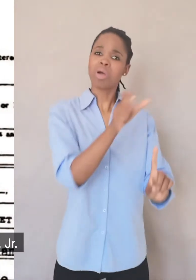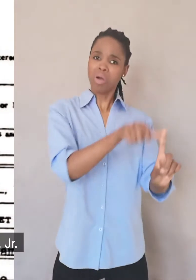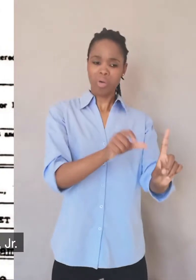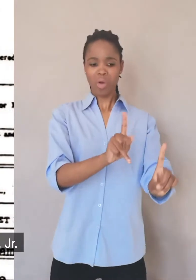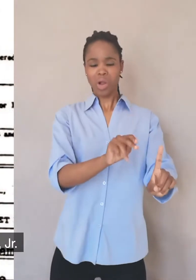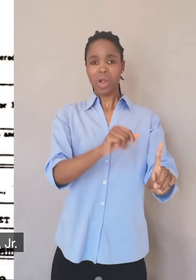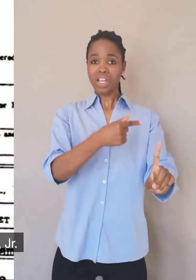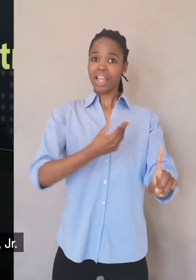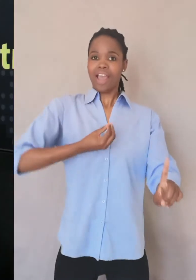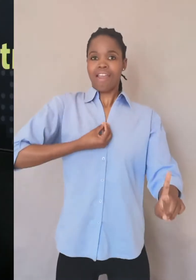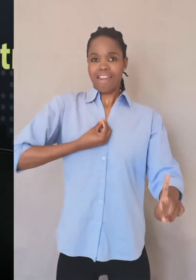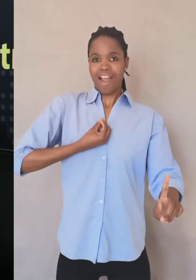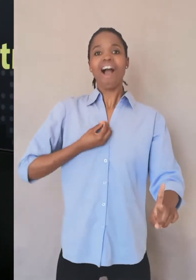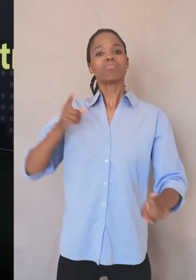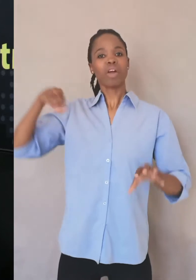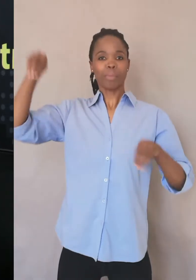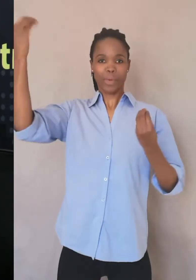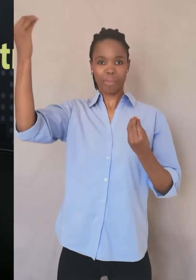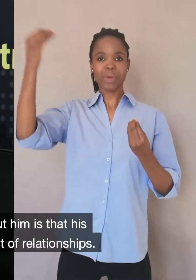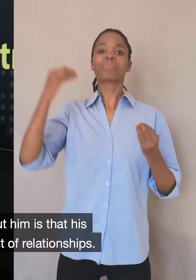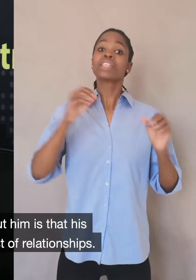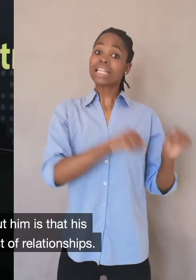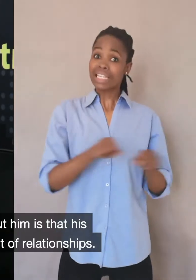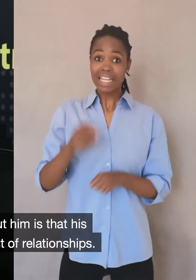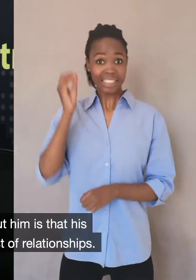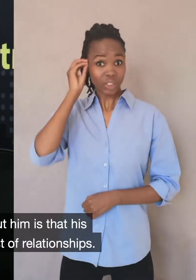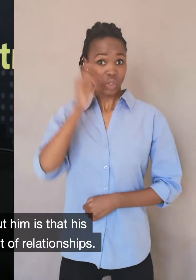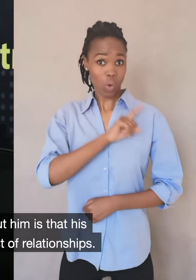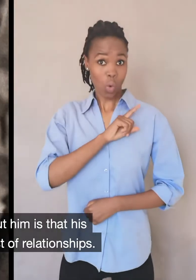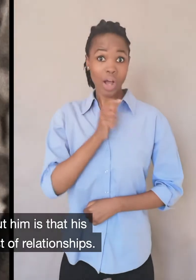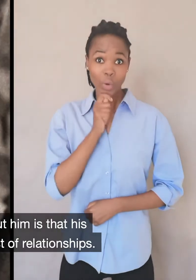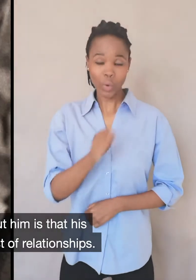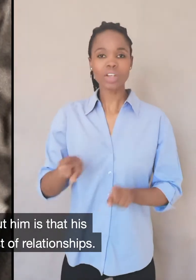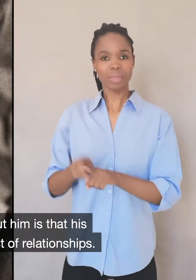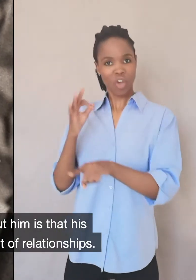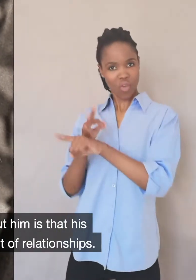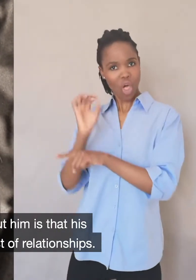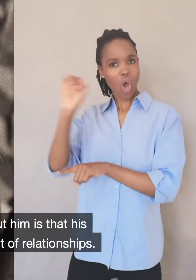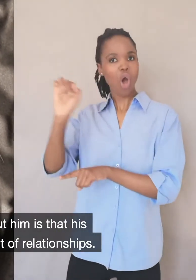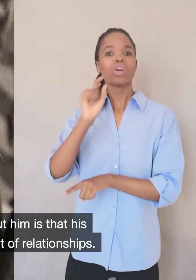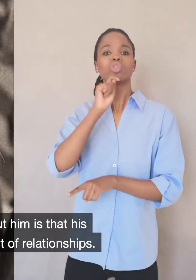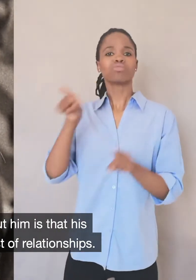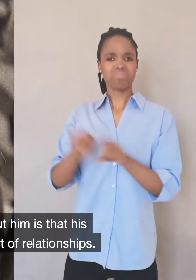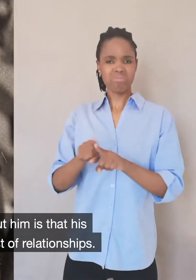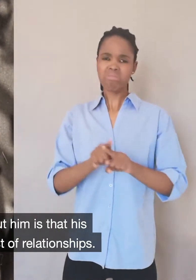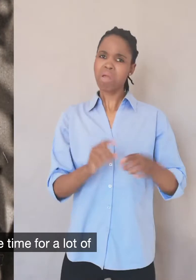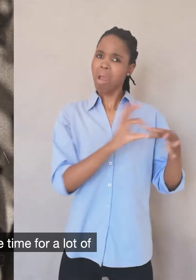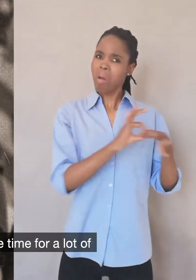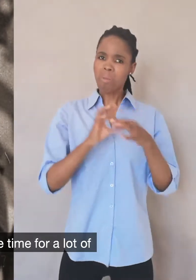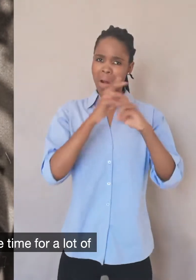Jr. Yeah, that's right. Well, the other interesting thing about him is that his father and he didn't have the best of relationships. I think it was